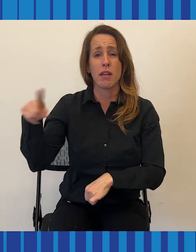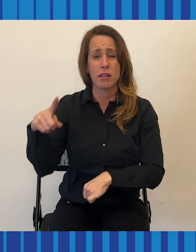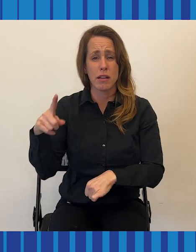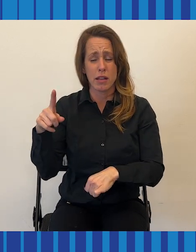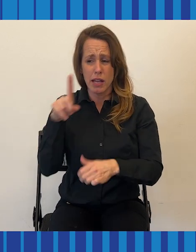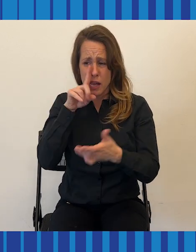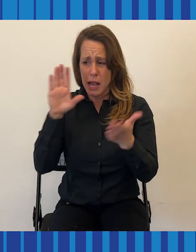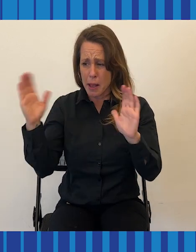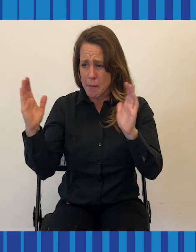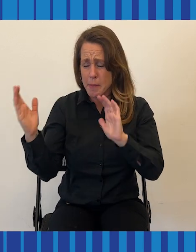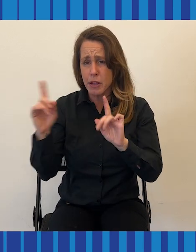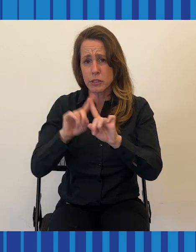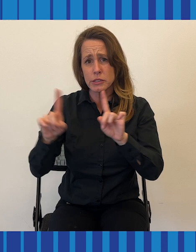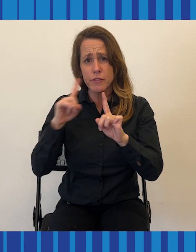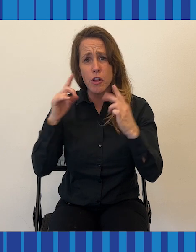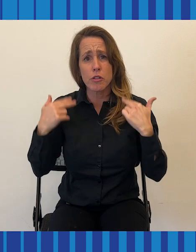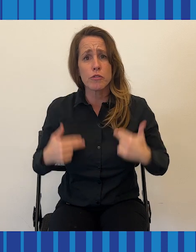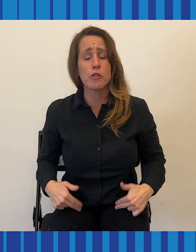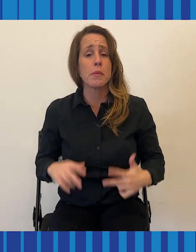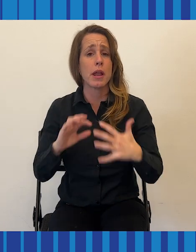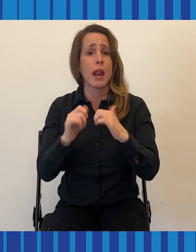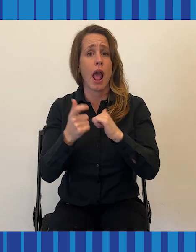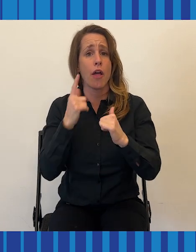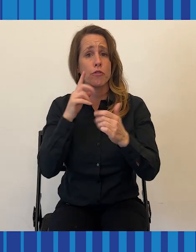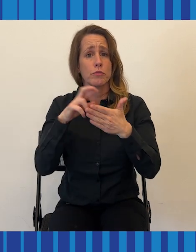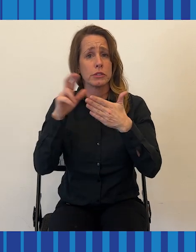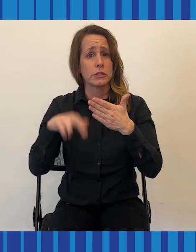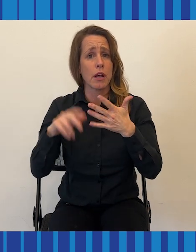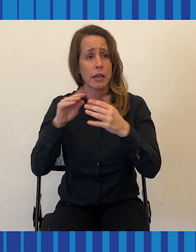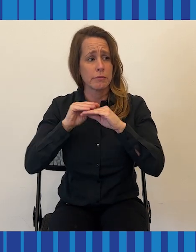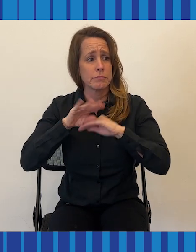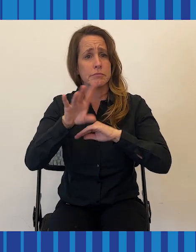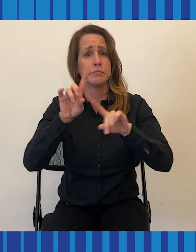and the consequences these differences have in our society.